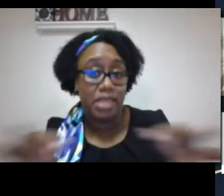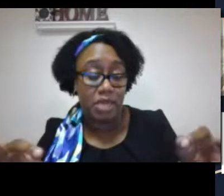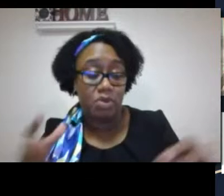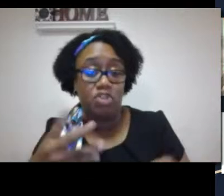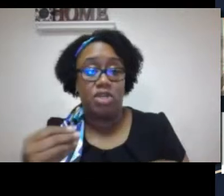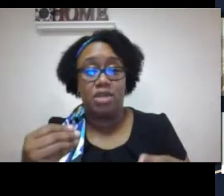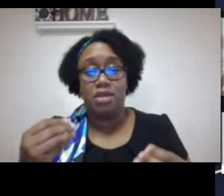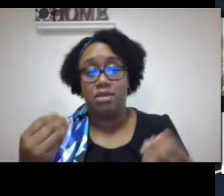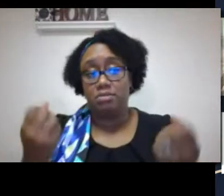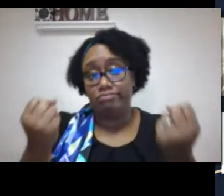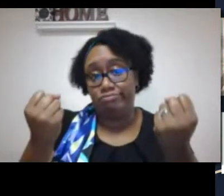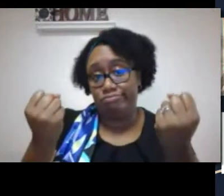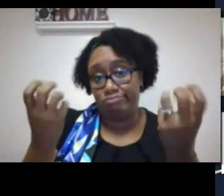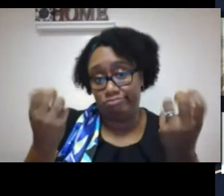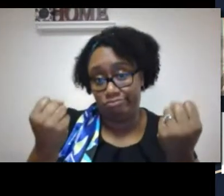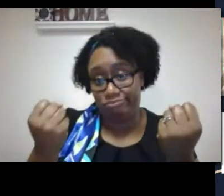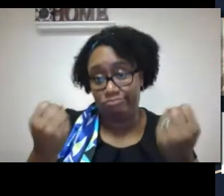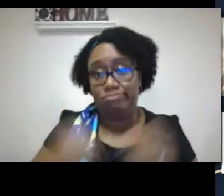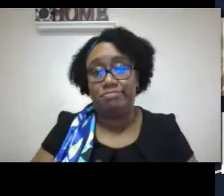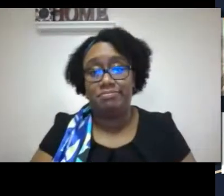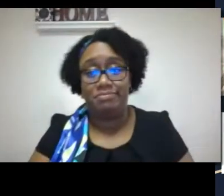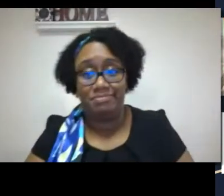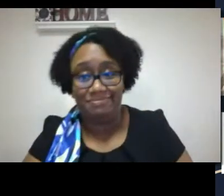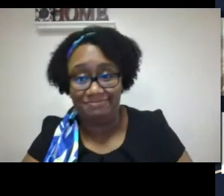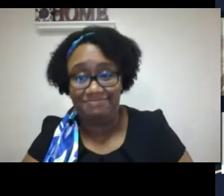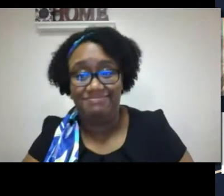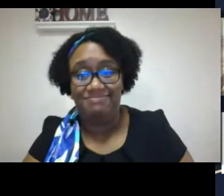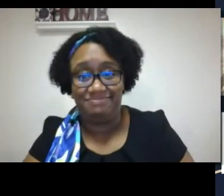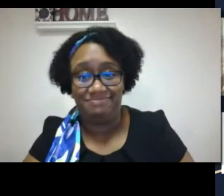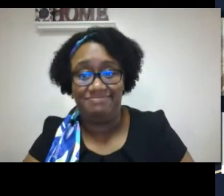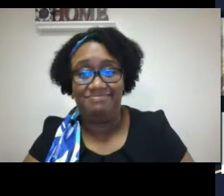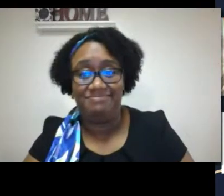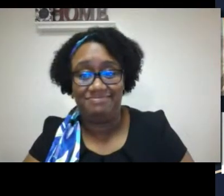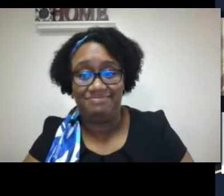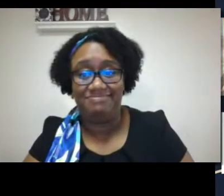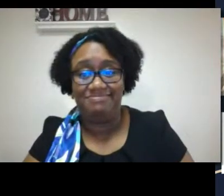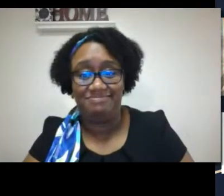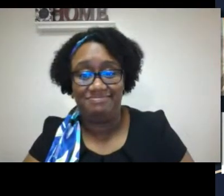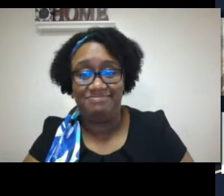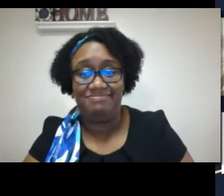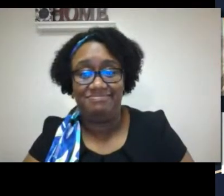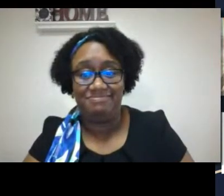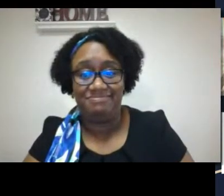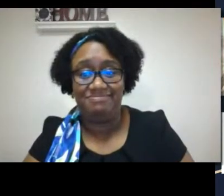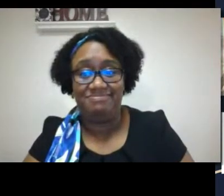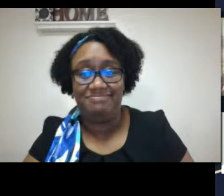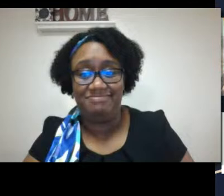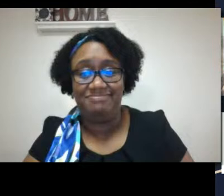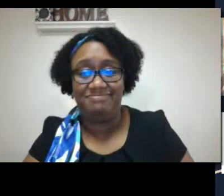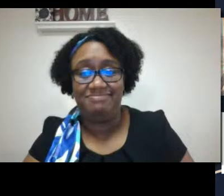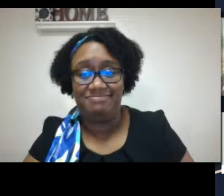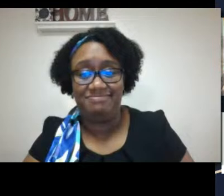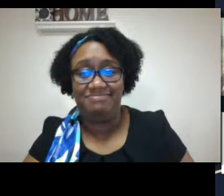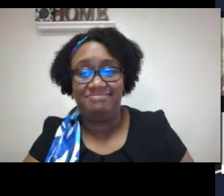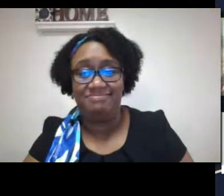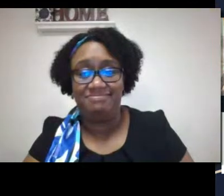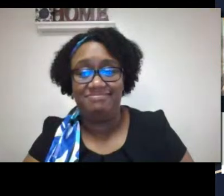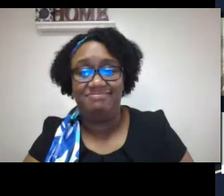Audiologists make recommendations when it comes to spoken language. And at times, even when it comes to sign language.